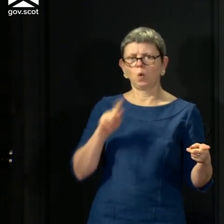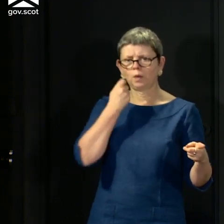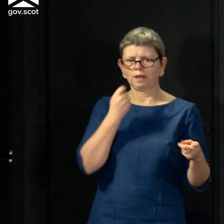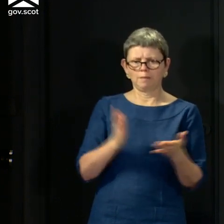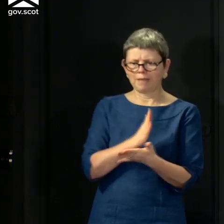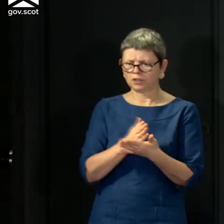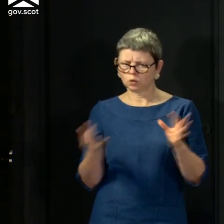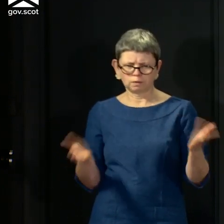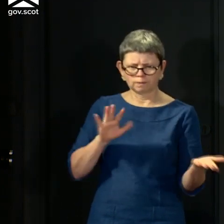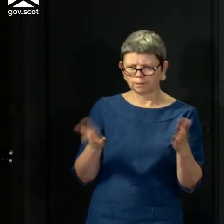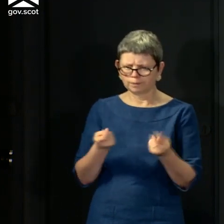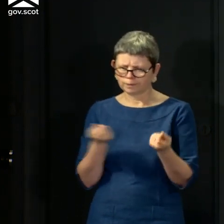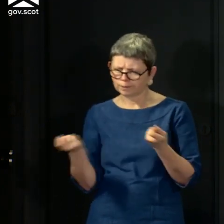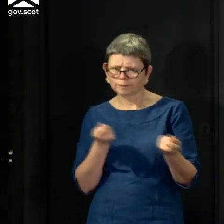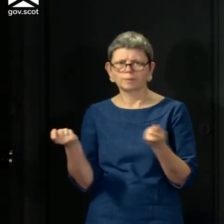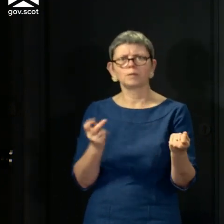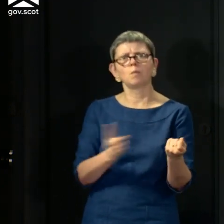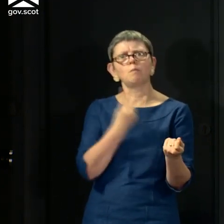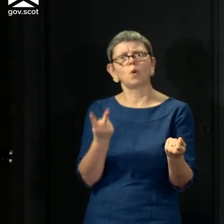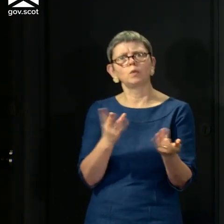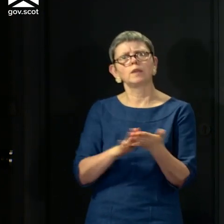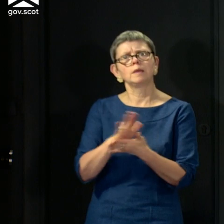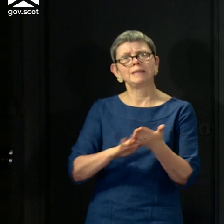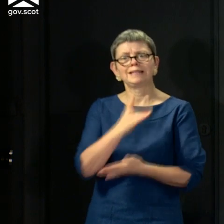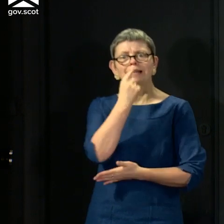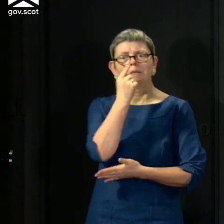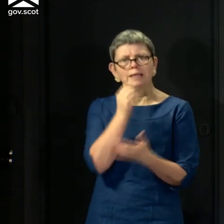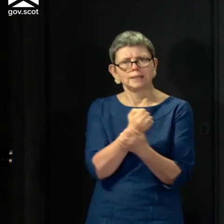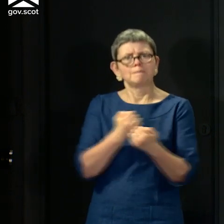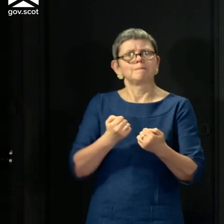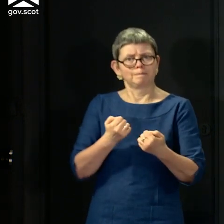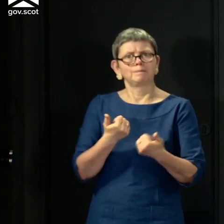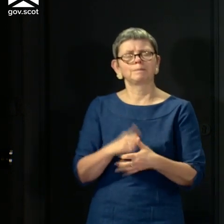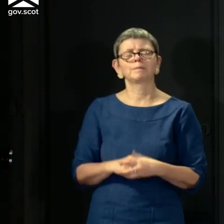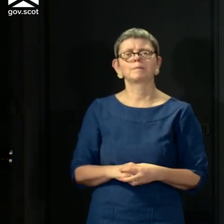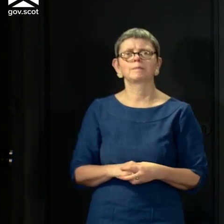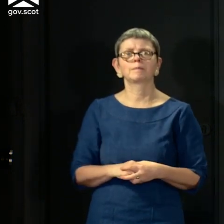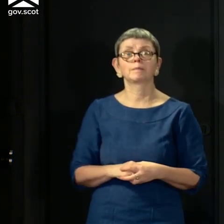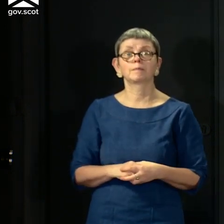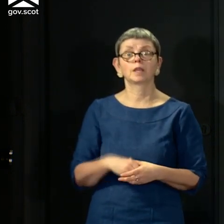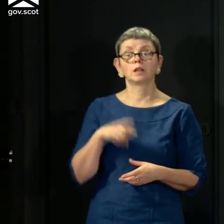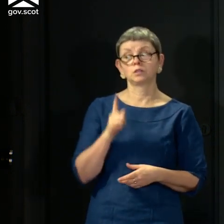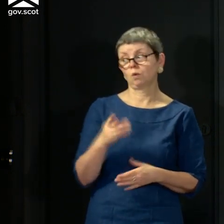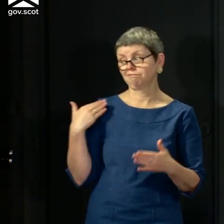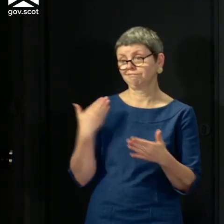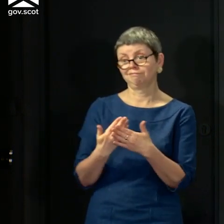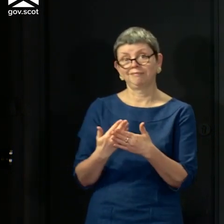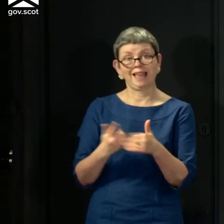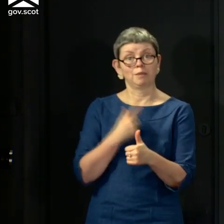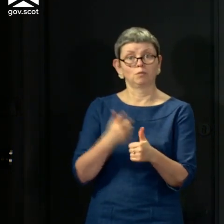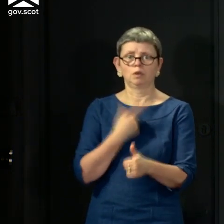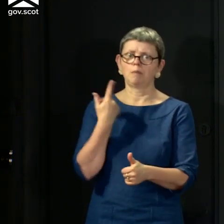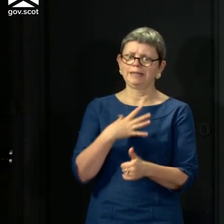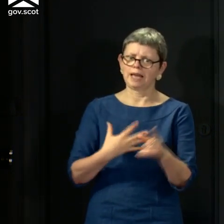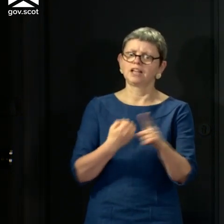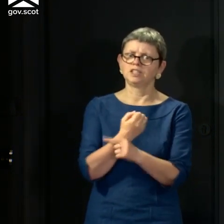most of the total capacity that we have. So in summary, over the past month, we've made significant strides in our testing